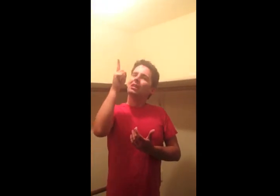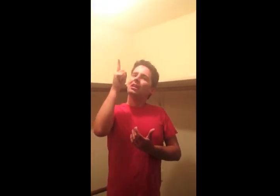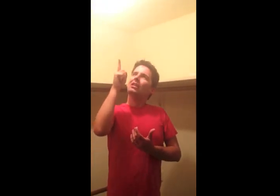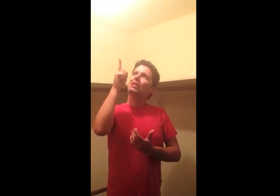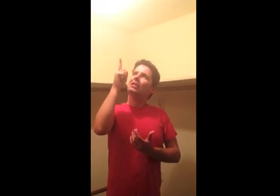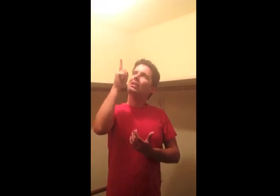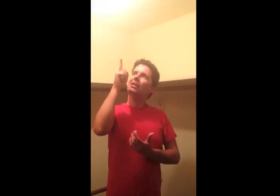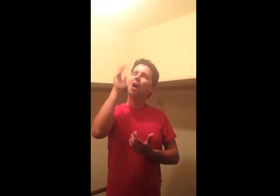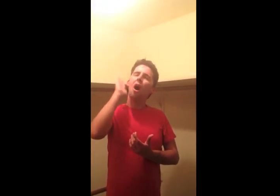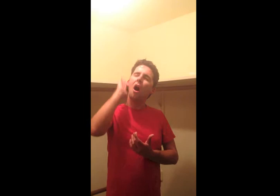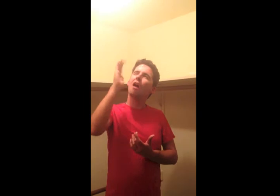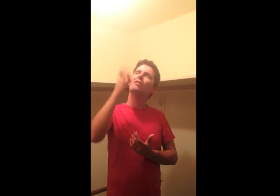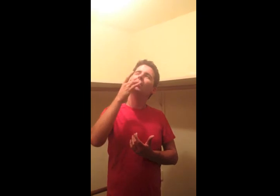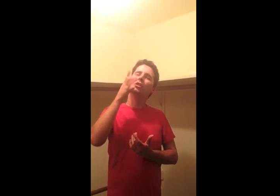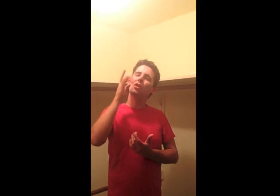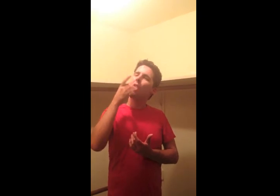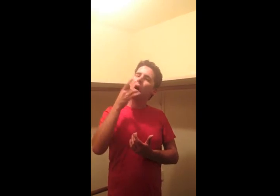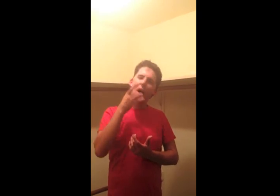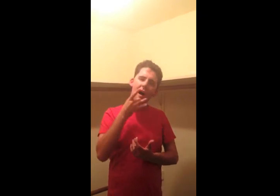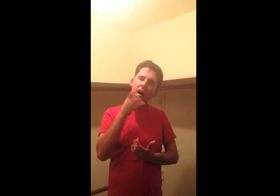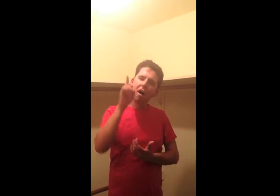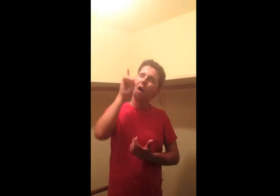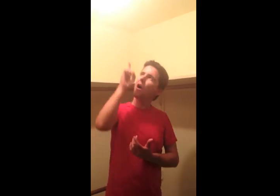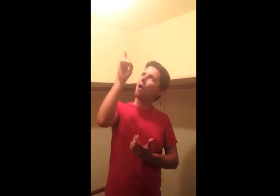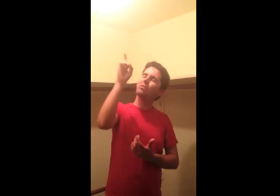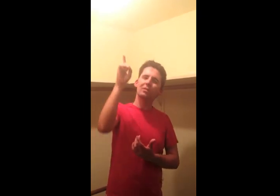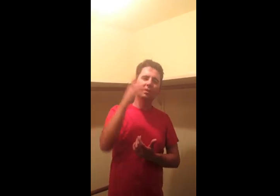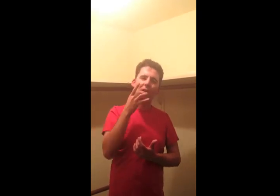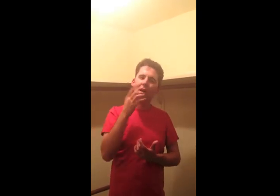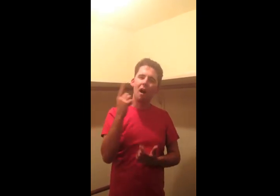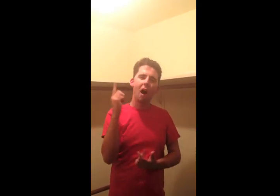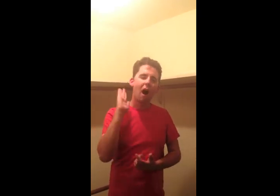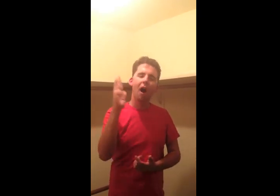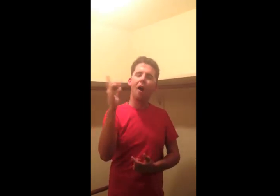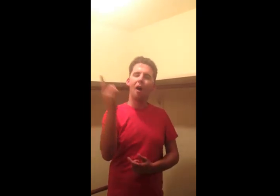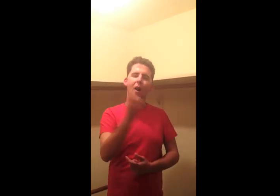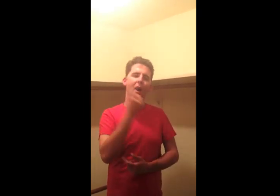Uh. Uh. Uh.